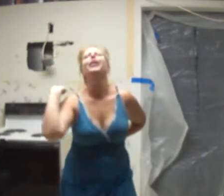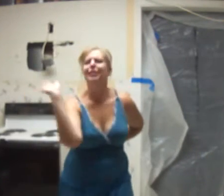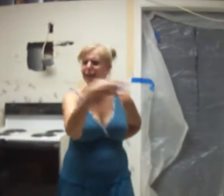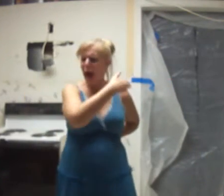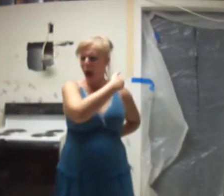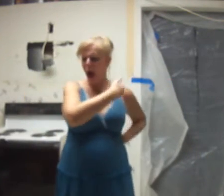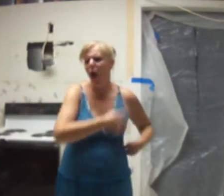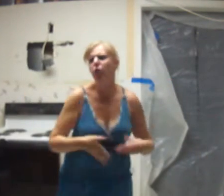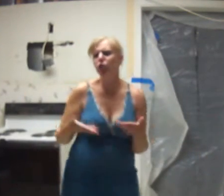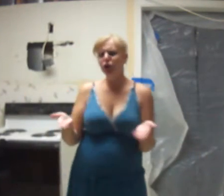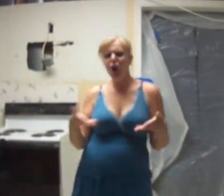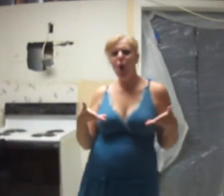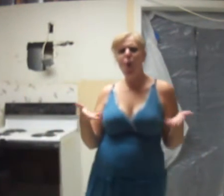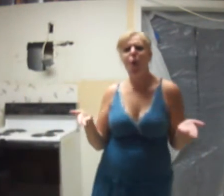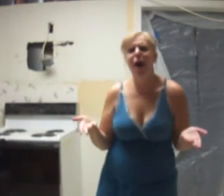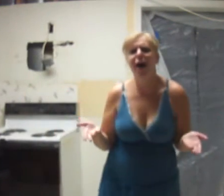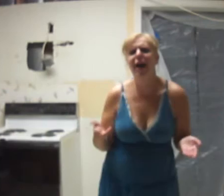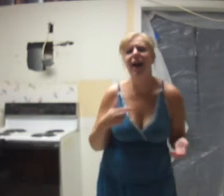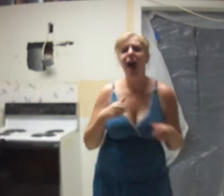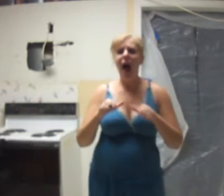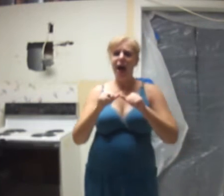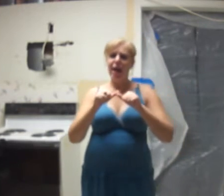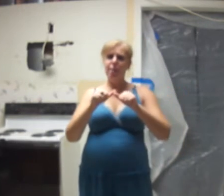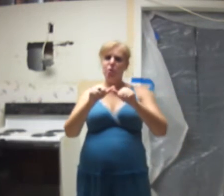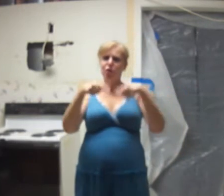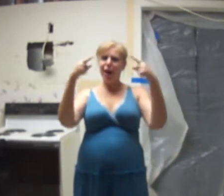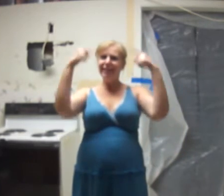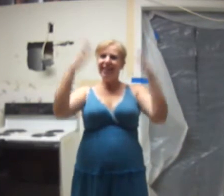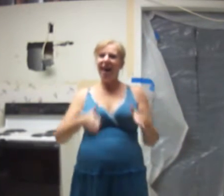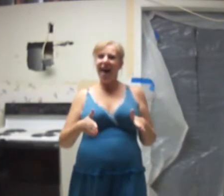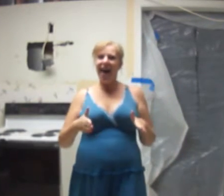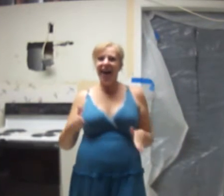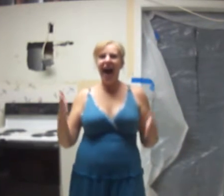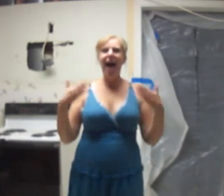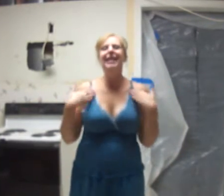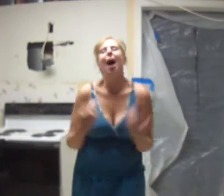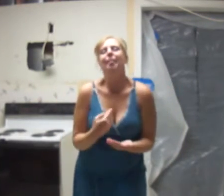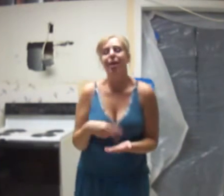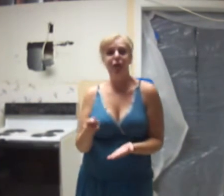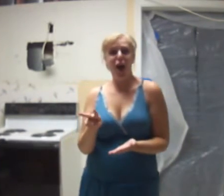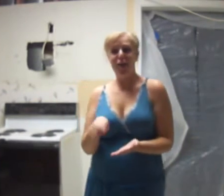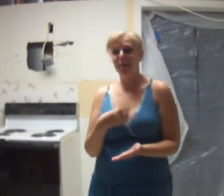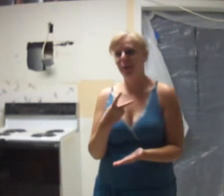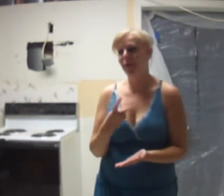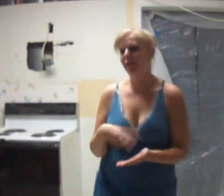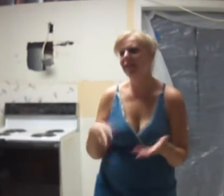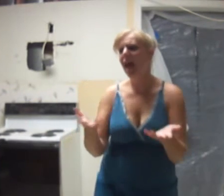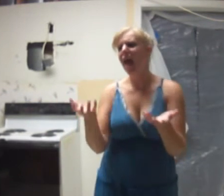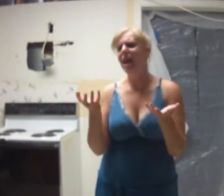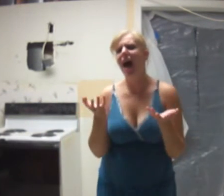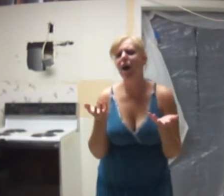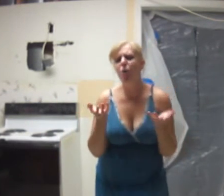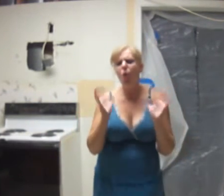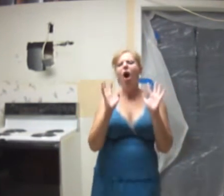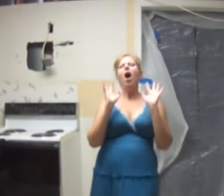star So, so what, I am a rock star I got my pride for yours, and I don't want